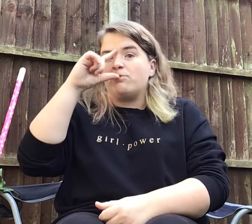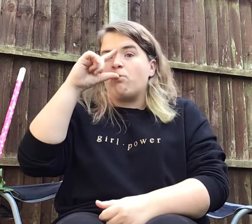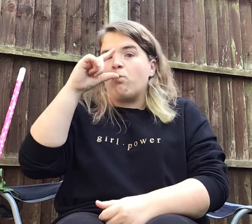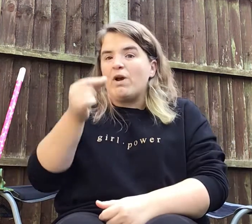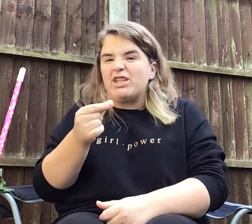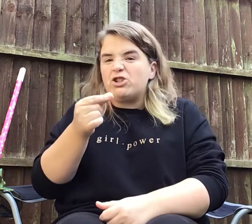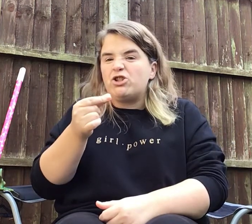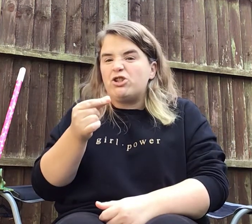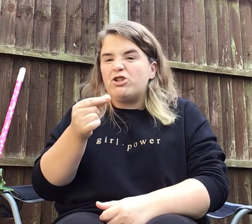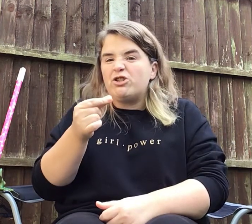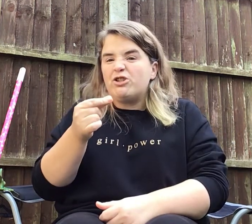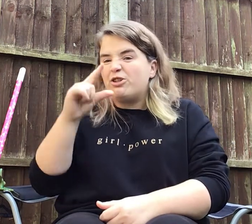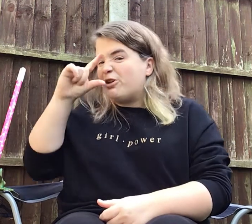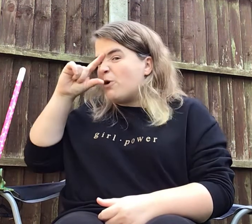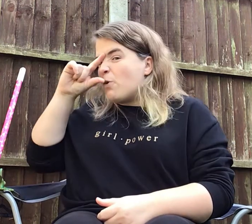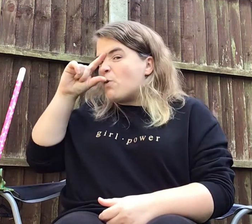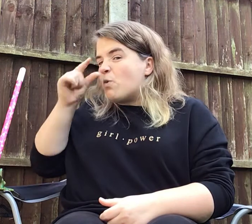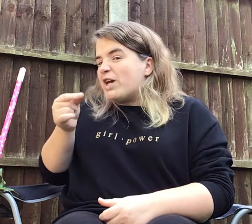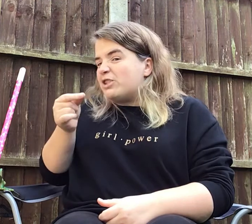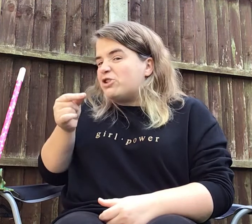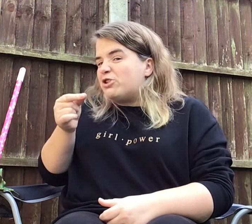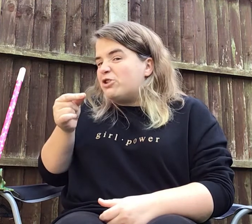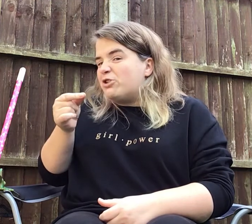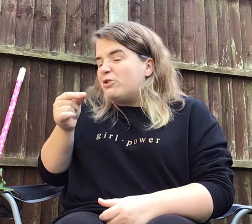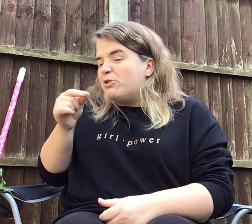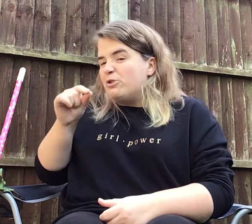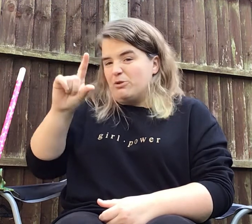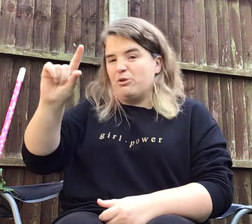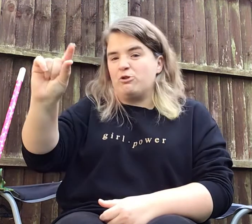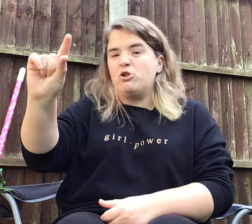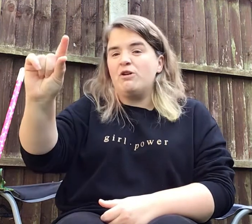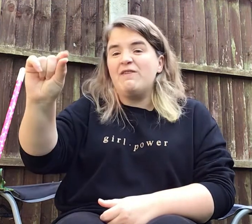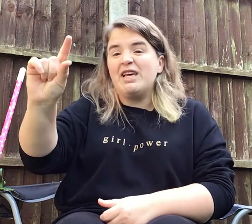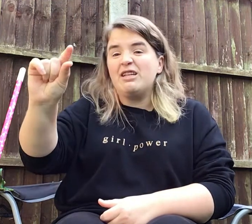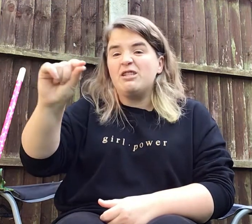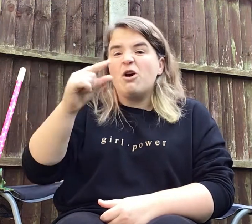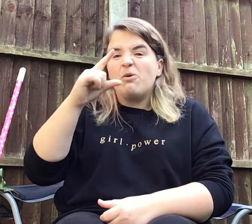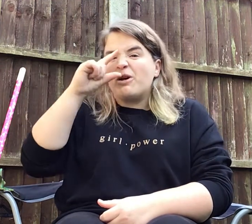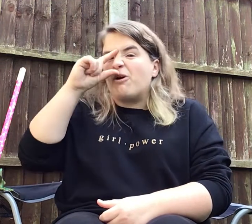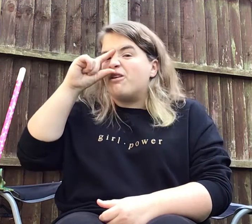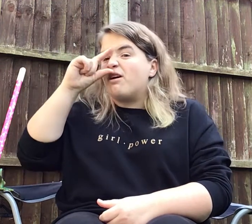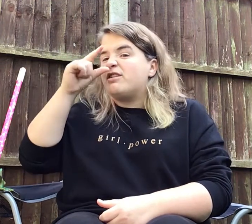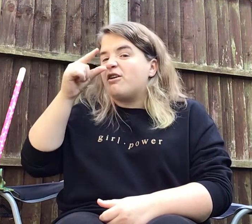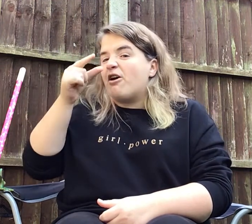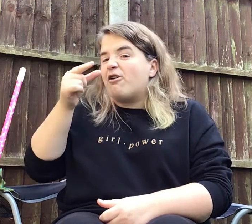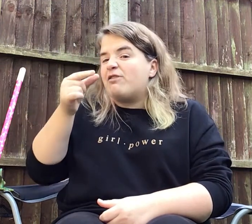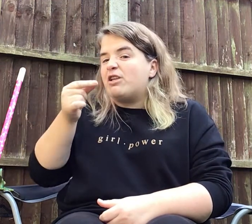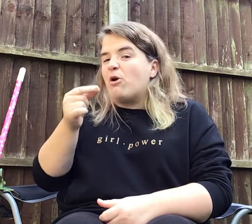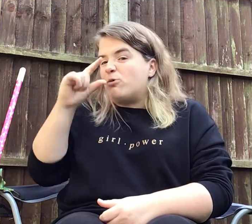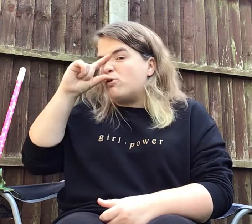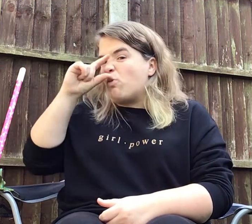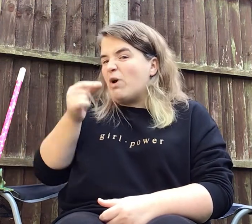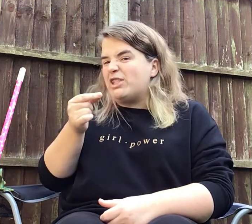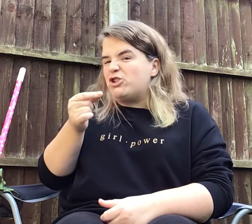Witch. Witch. So two fingers, we've got a nice curvy nose. Witch.